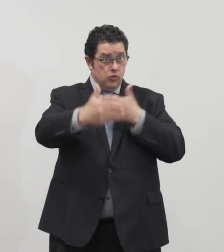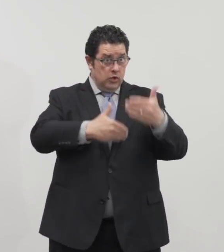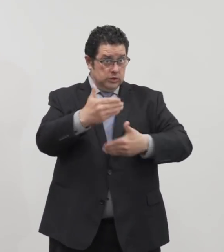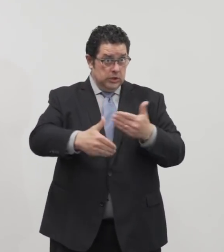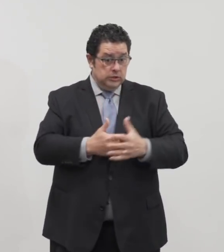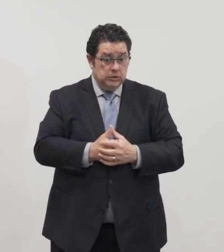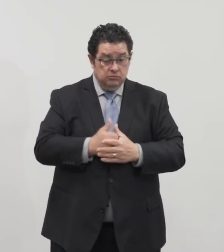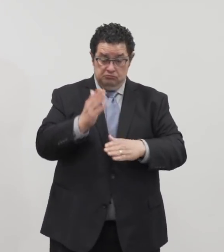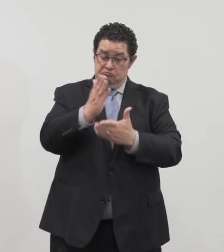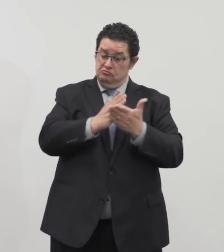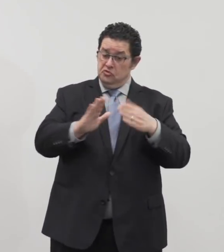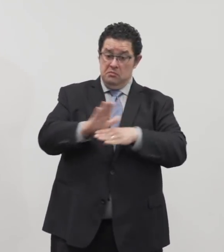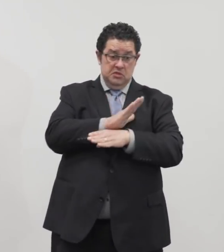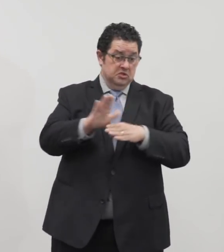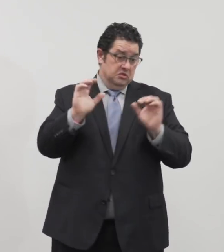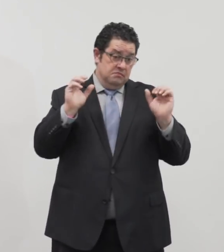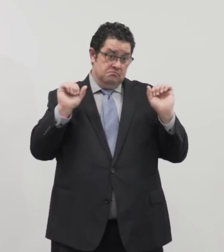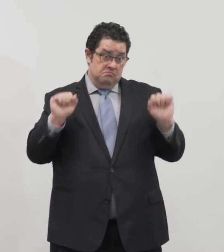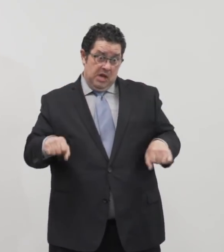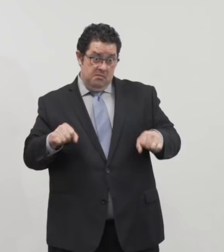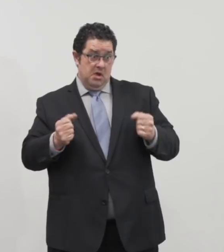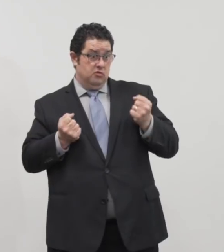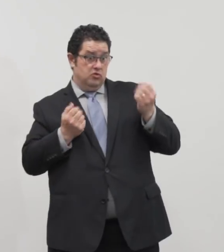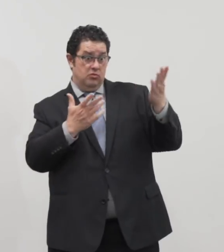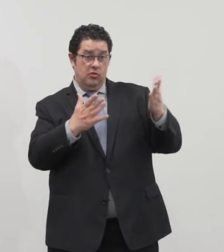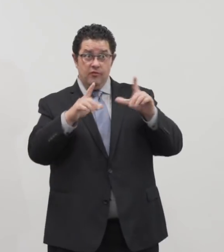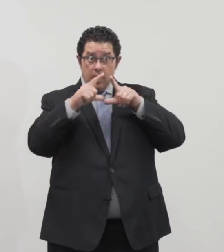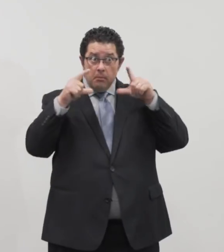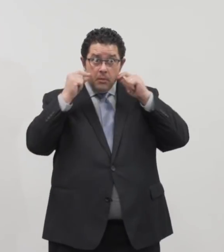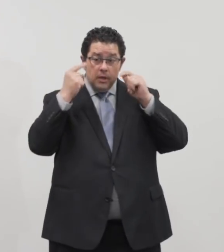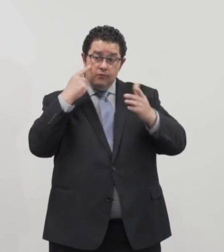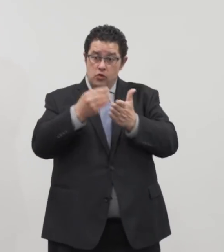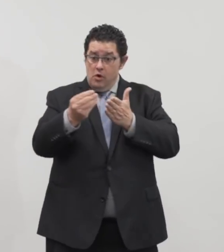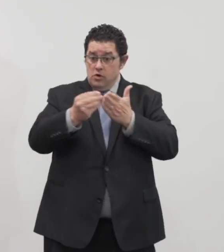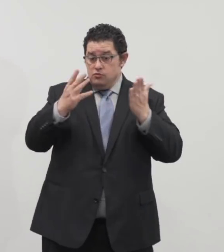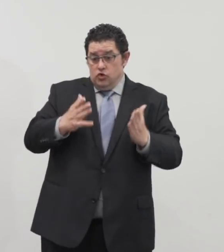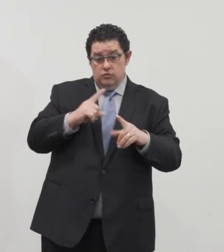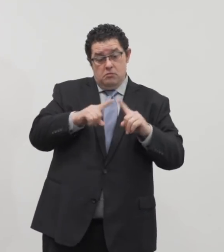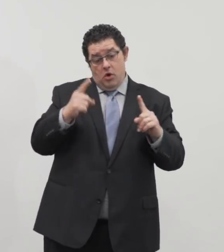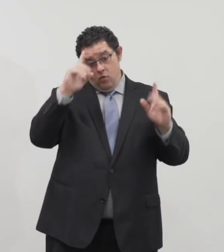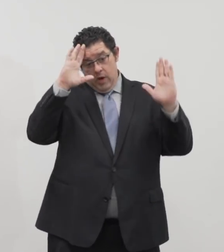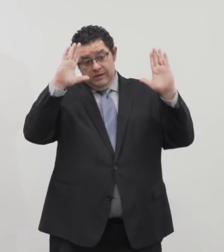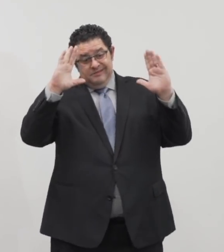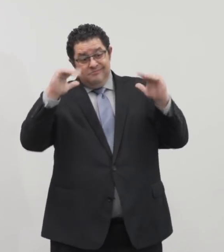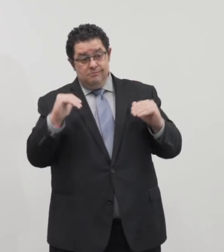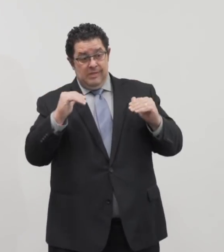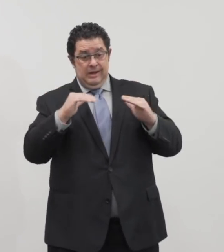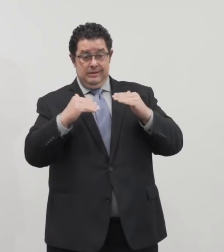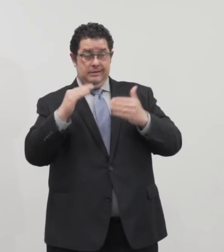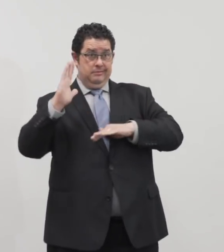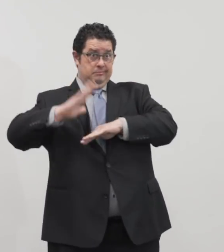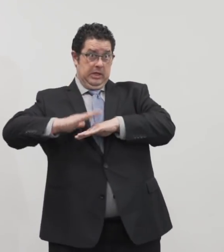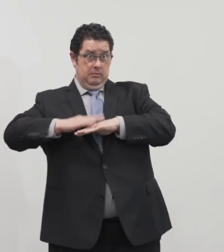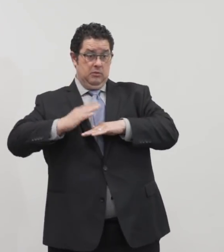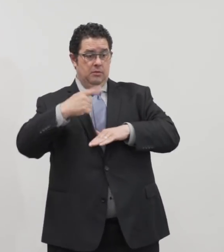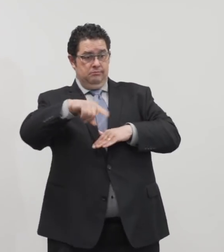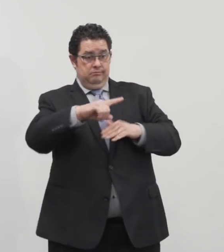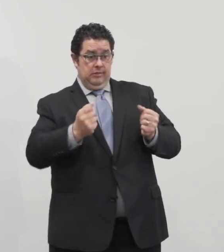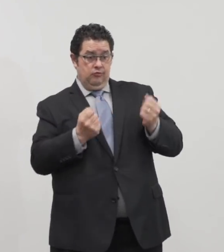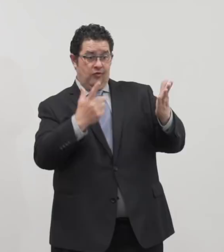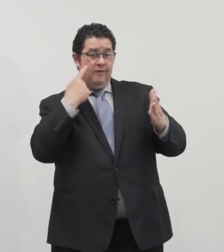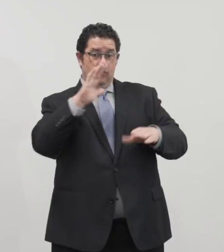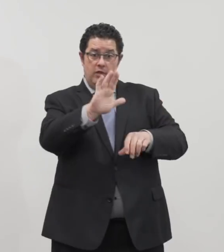But some businesses may be able to provide masks to their customers, but we expect them to, at a minimum, have masks for their employees. And you said gyms